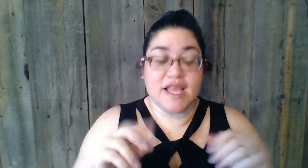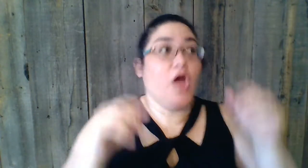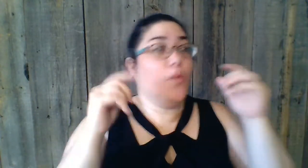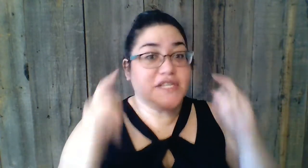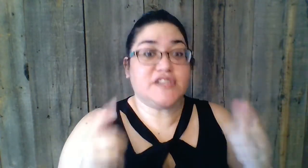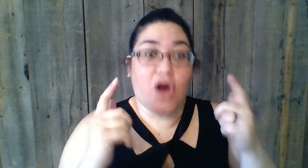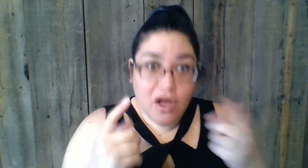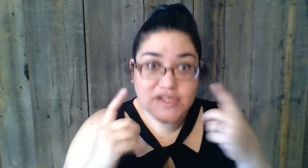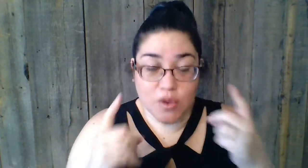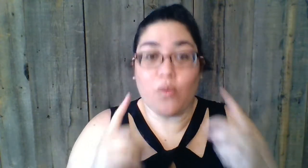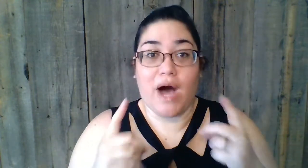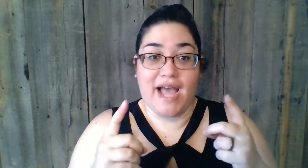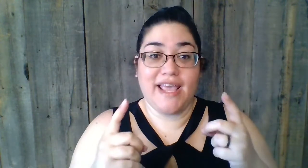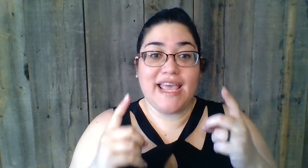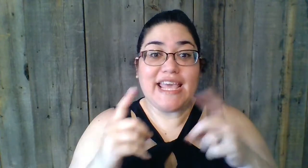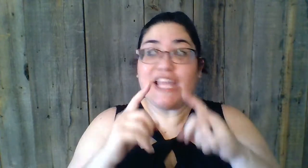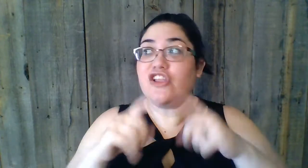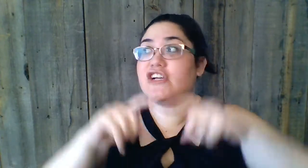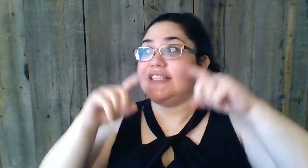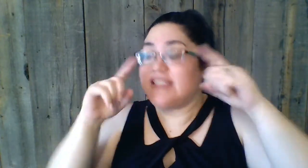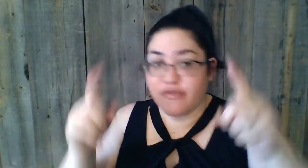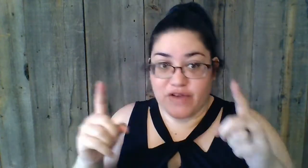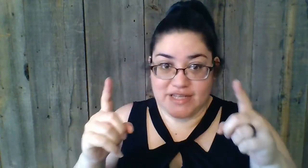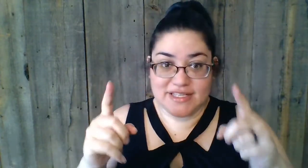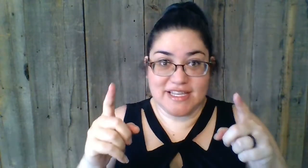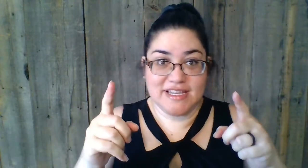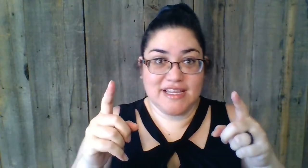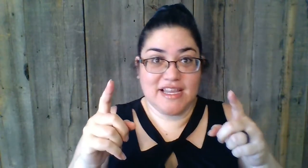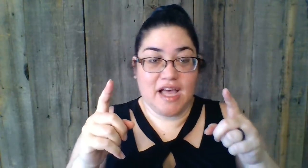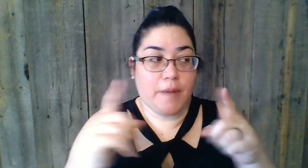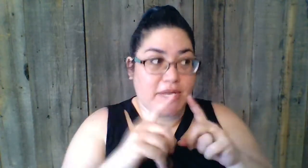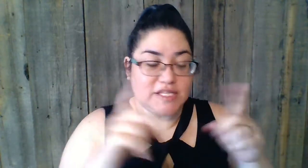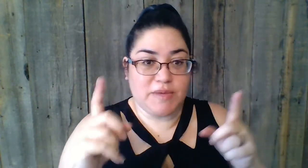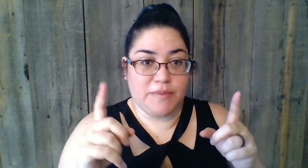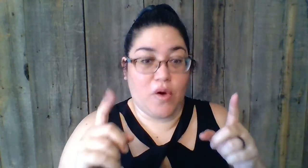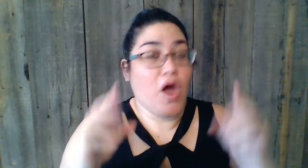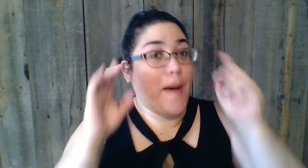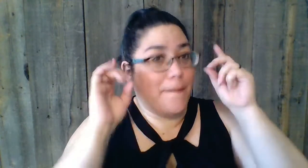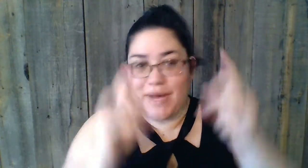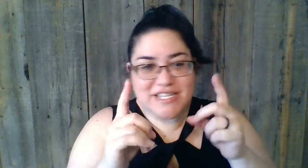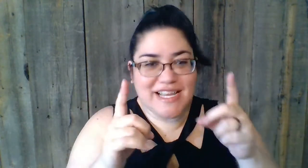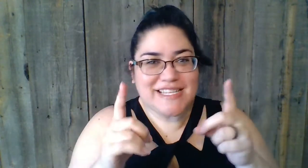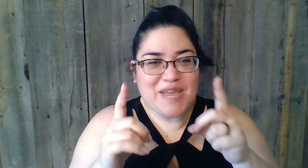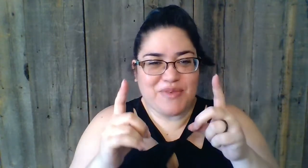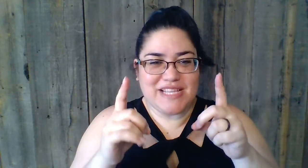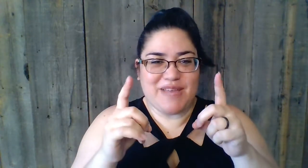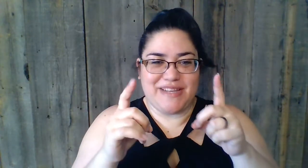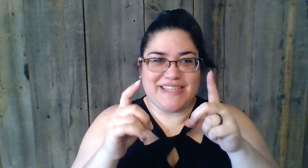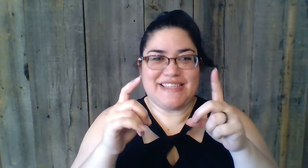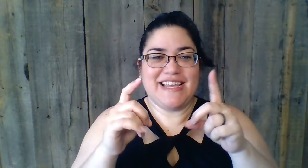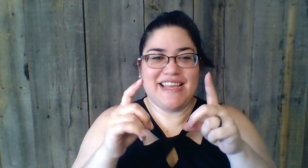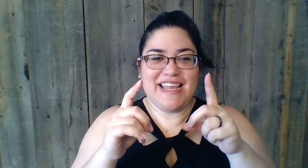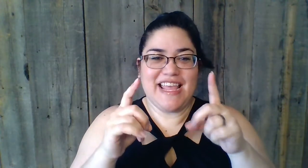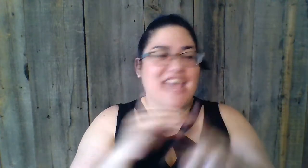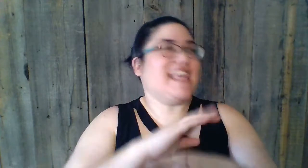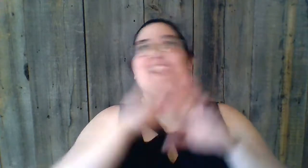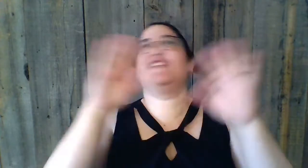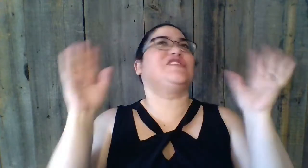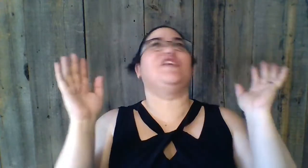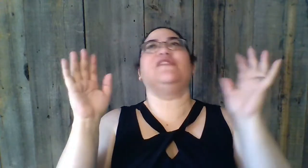which is also why it can look different amongst people, much like type 1 diabetes. It can look so